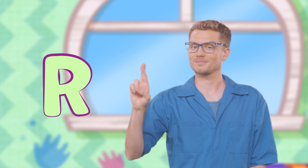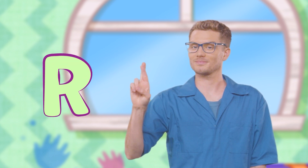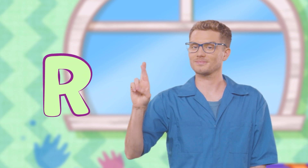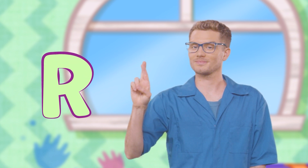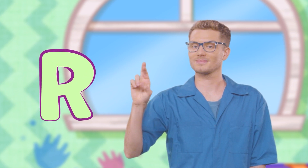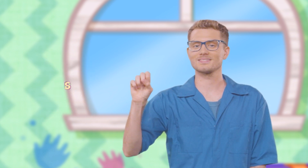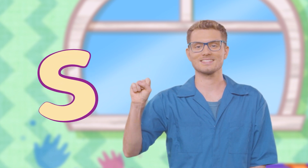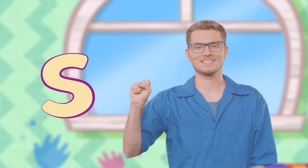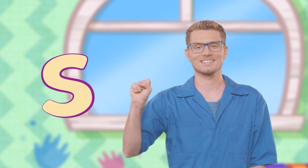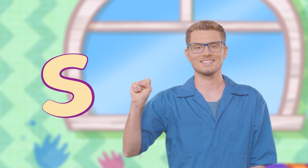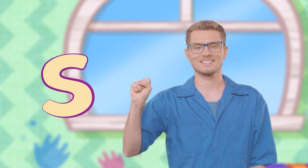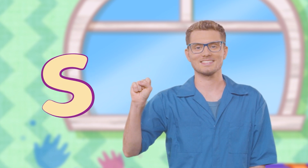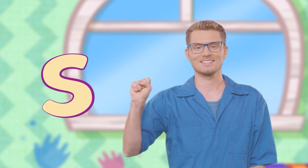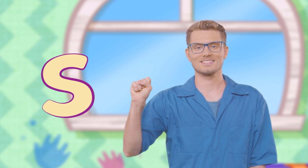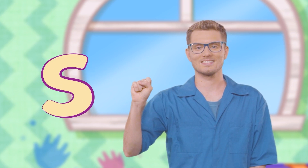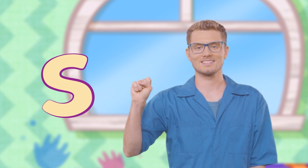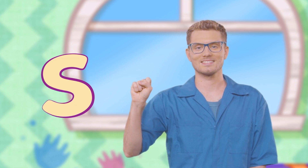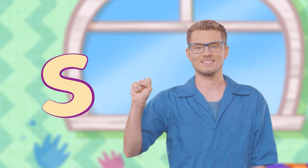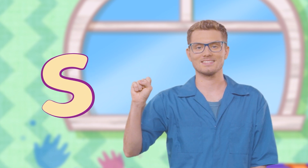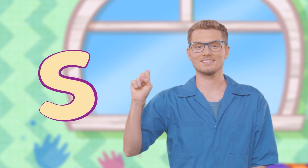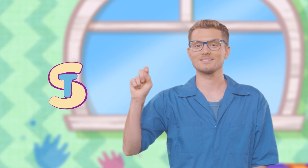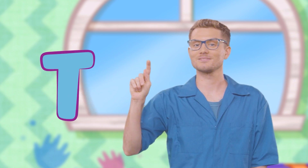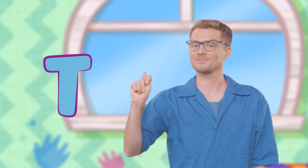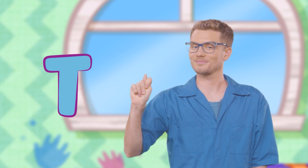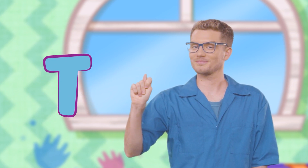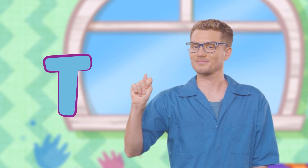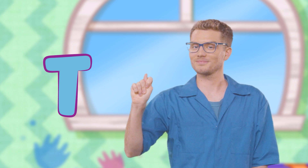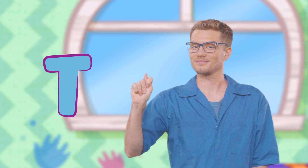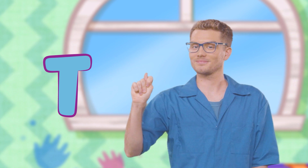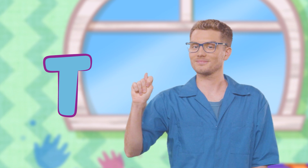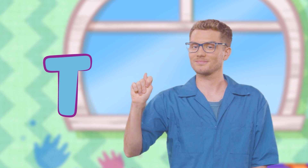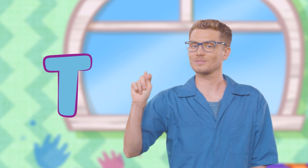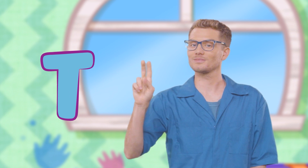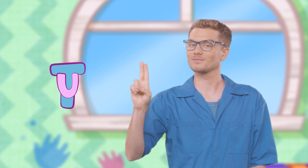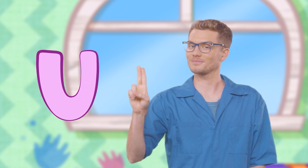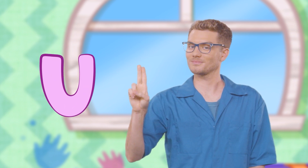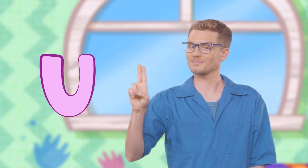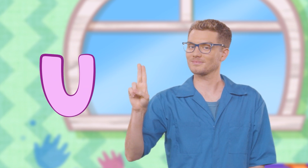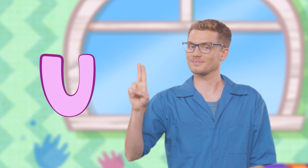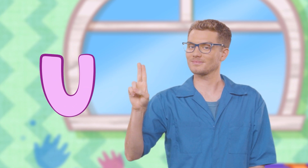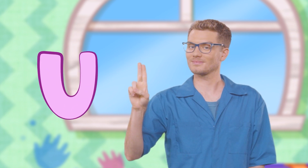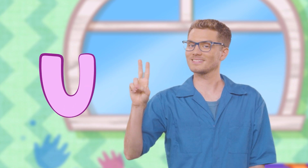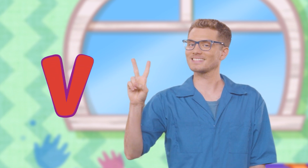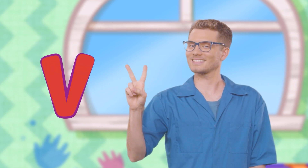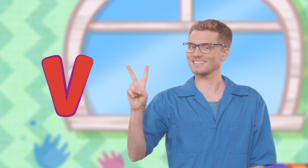-S-D-U-V